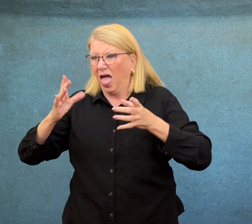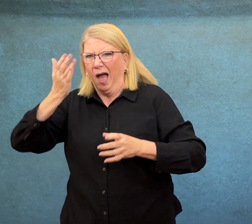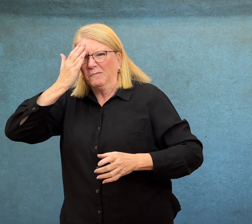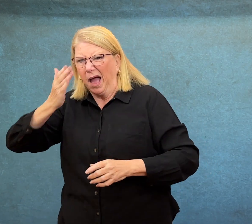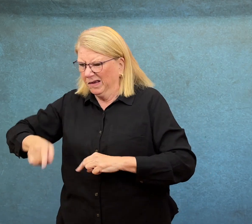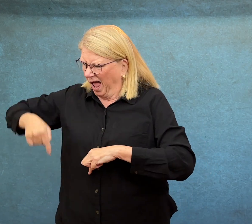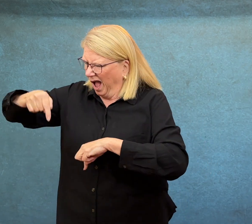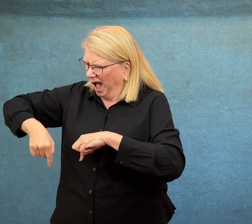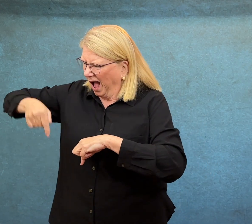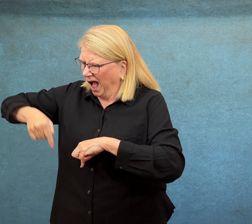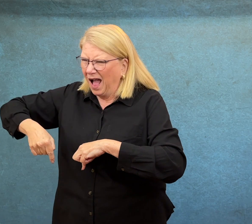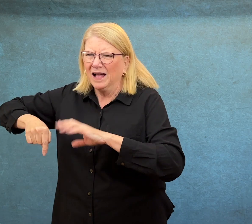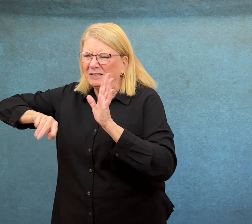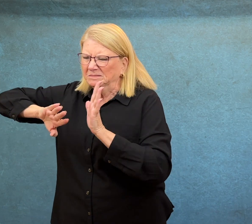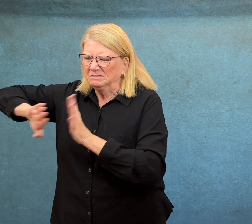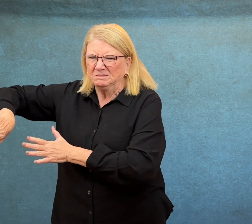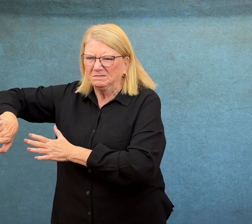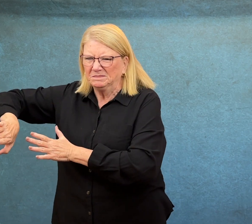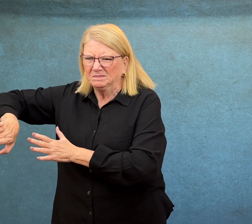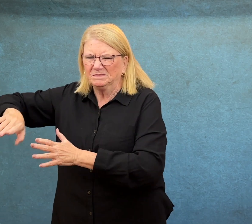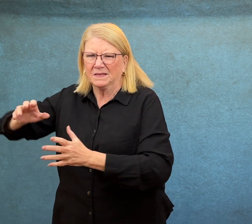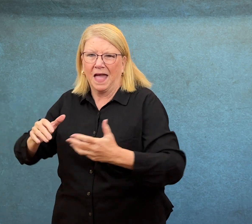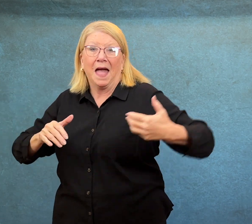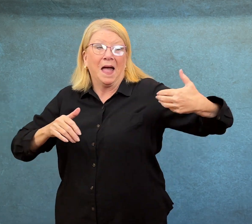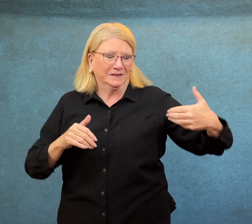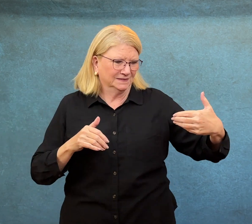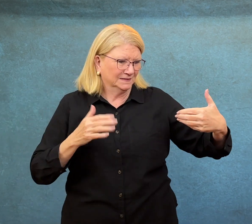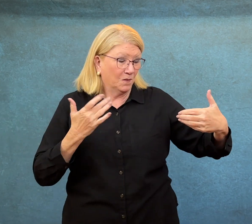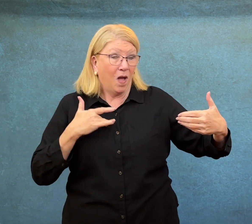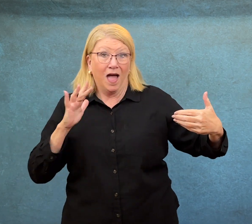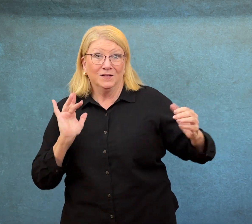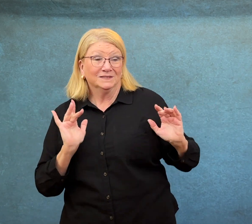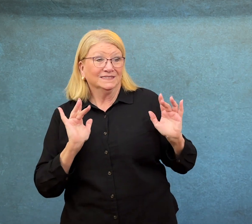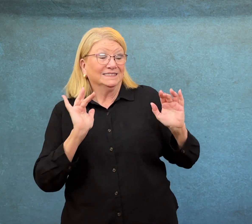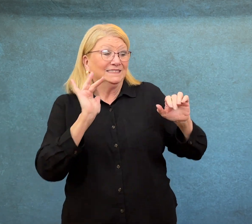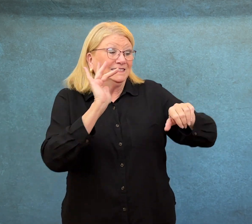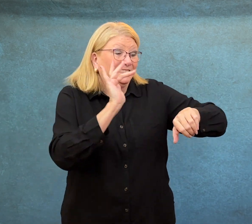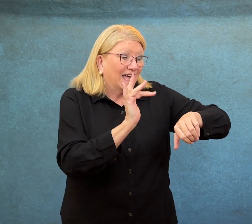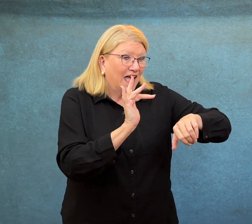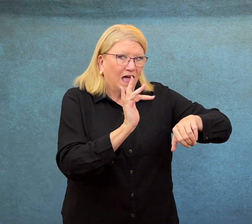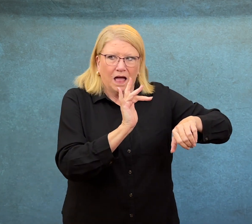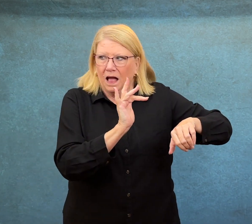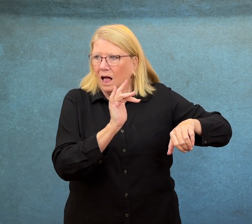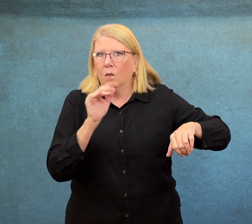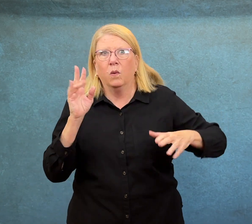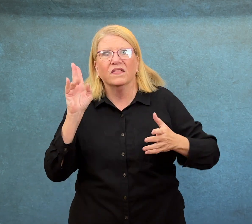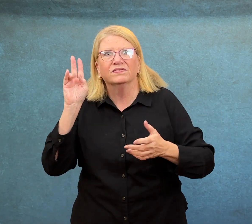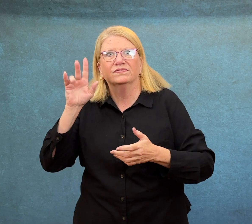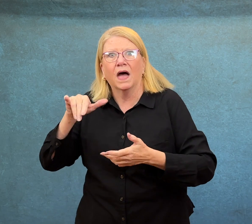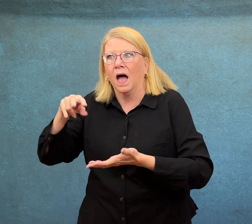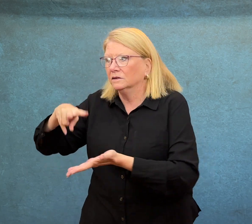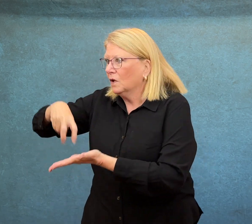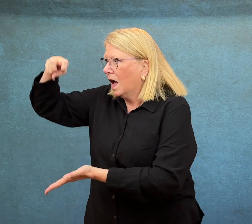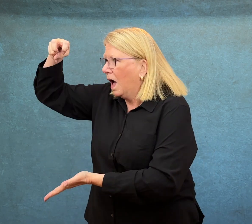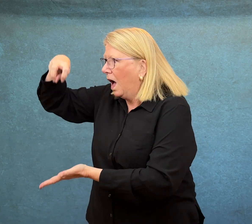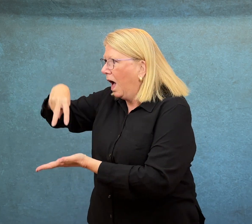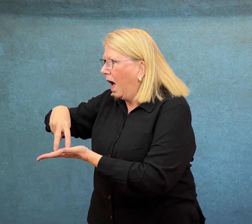pirate ship. Perhaps I should just try to touch you. But then there's this